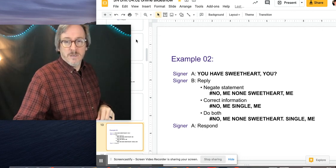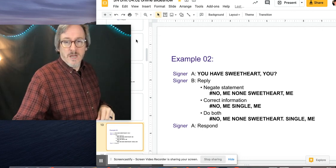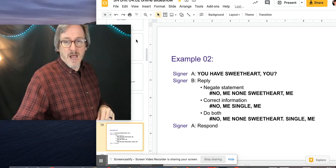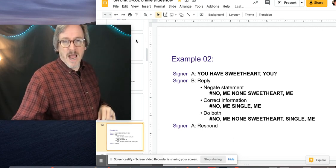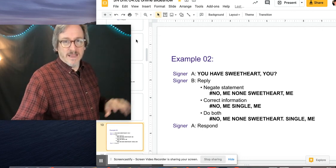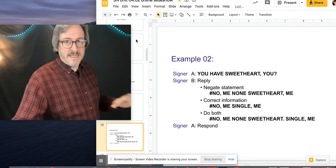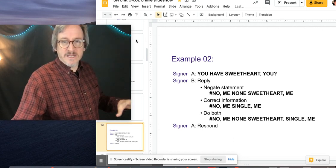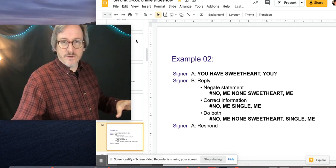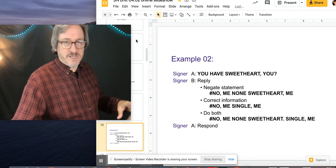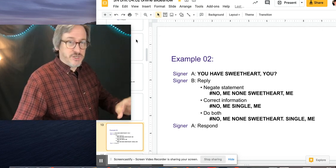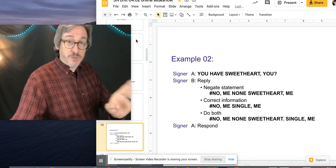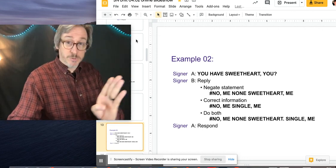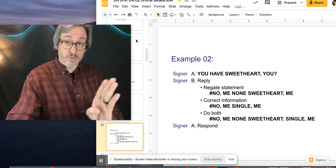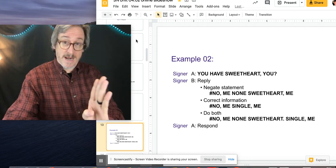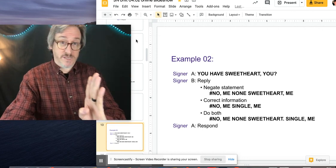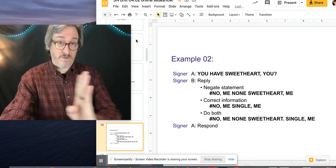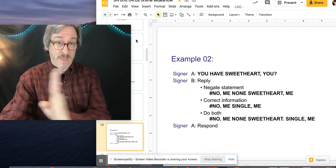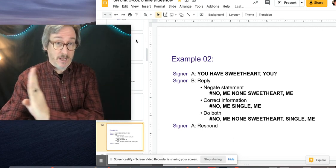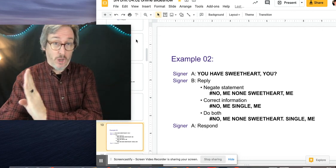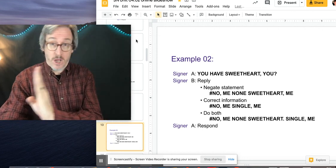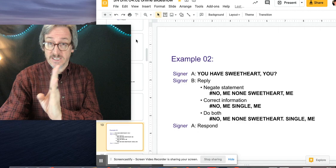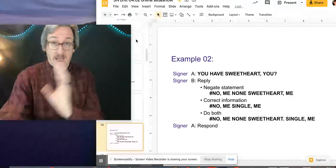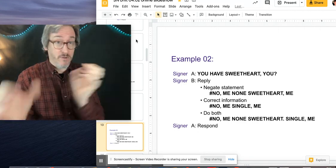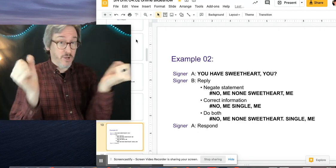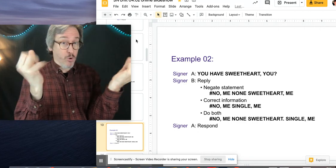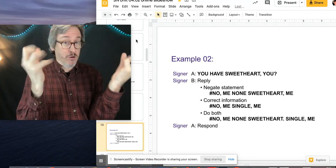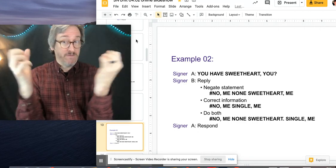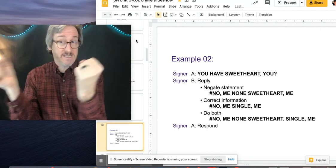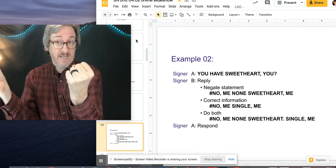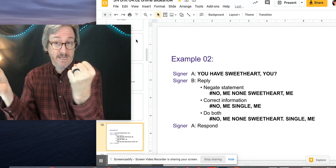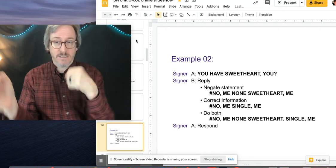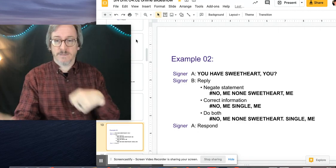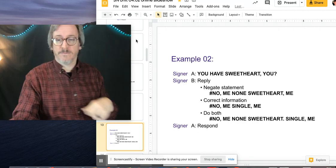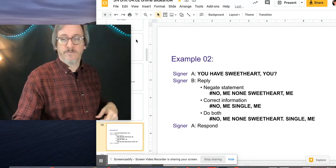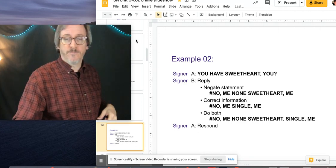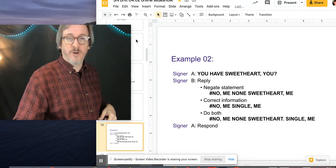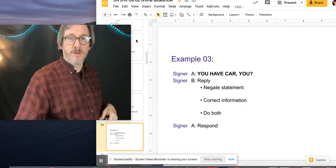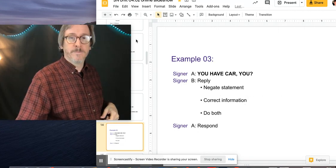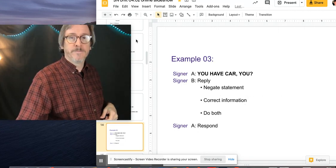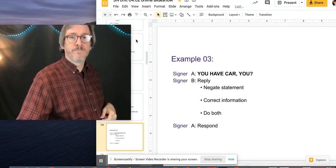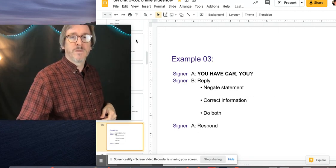I listed the questions of practice from that gloss, how the order of the signs.